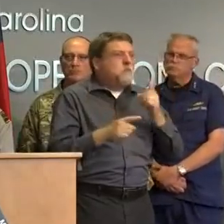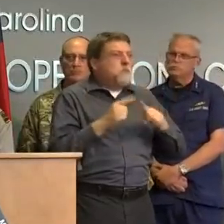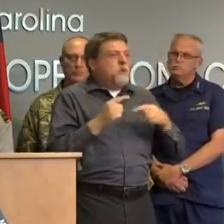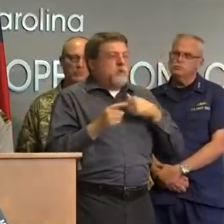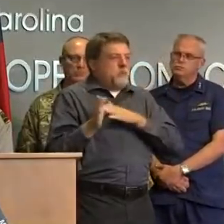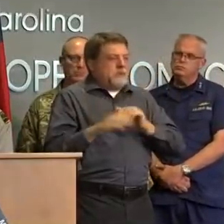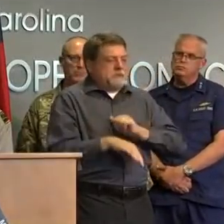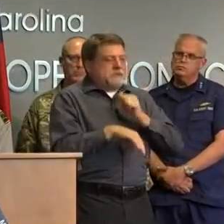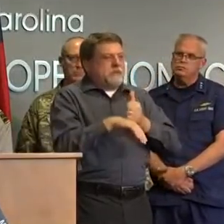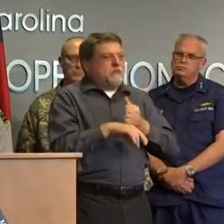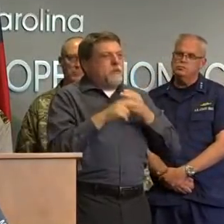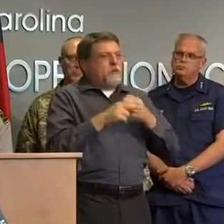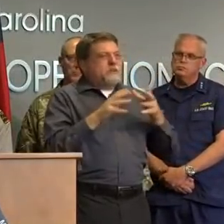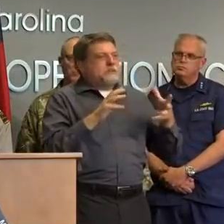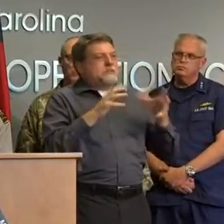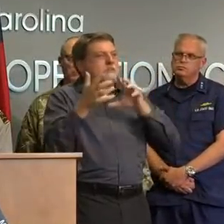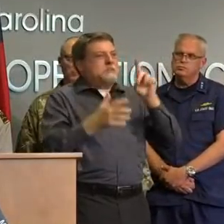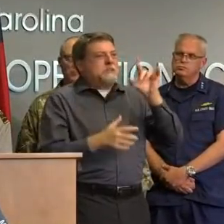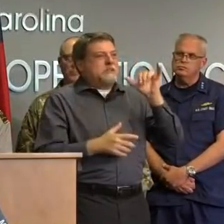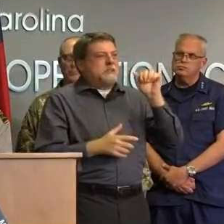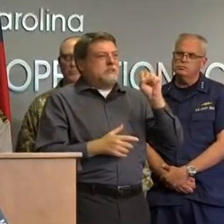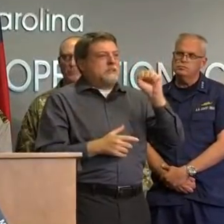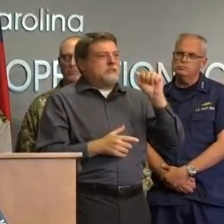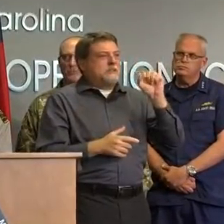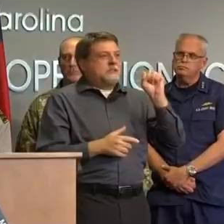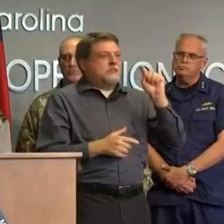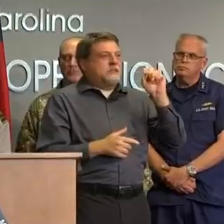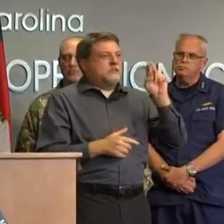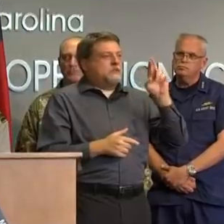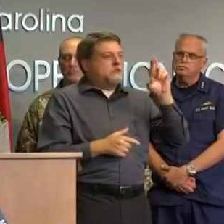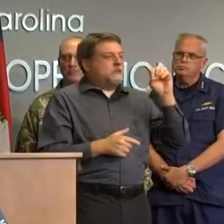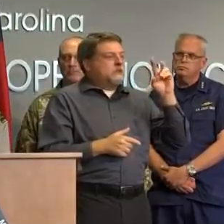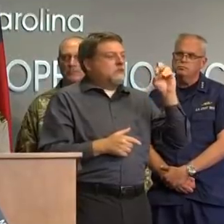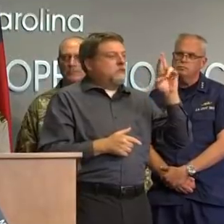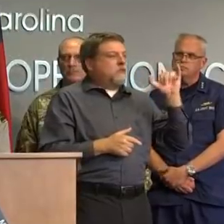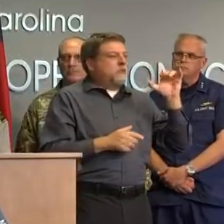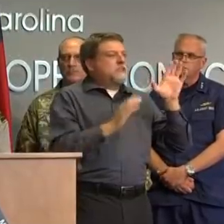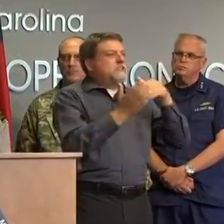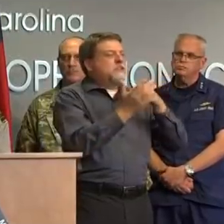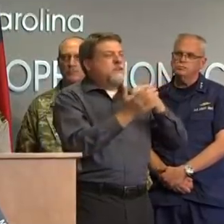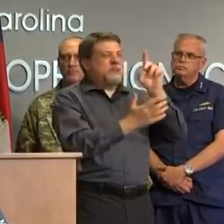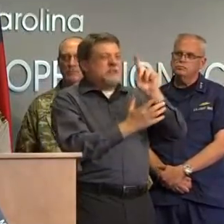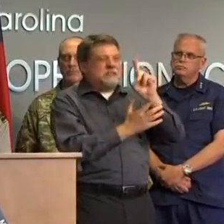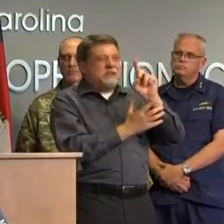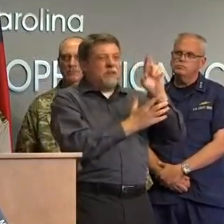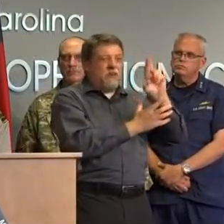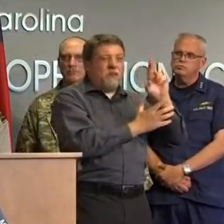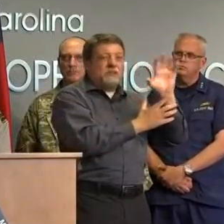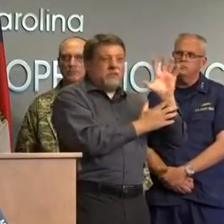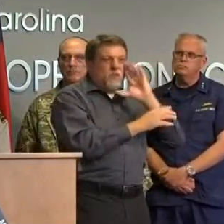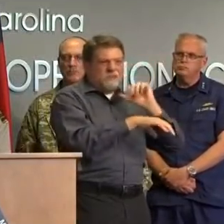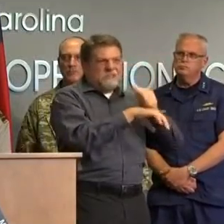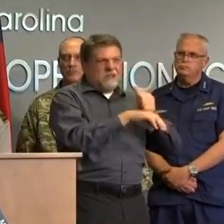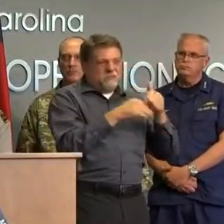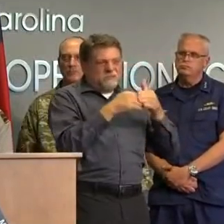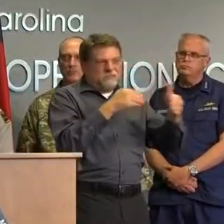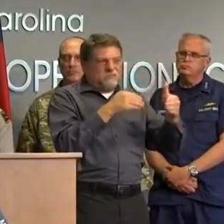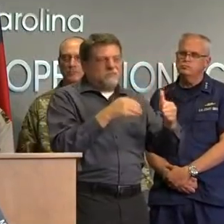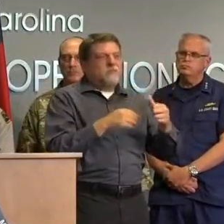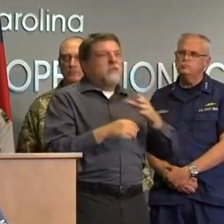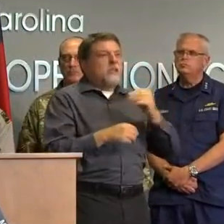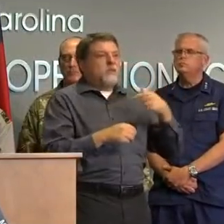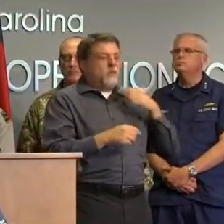centers just this morning i had a conversation with the our federal coordinating officer and our regional